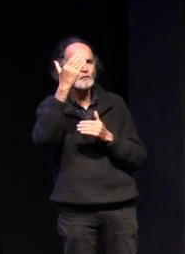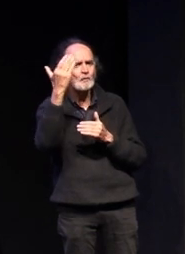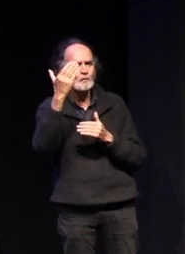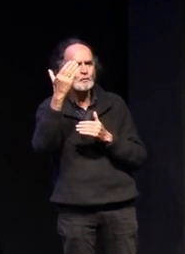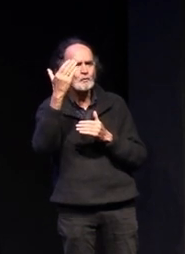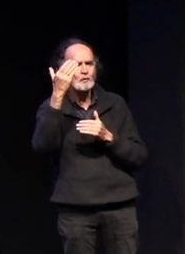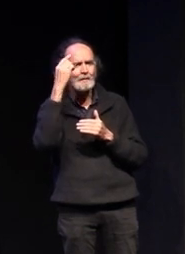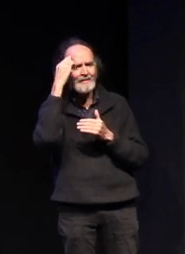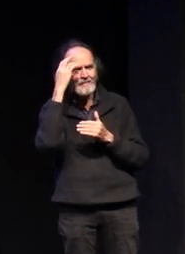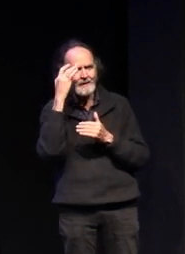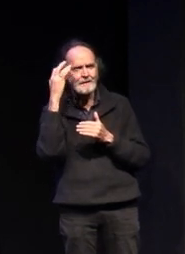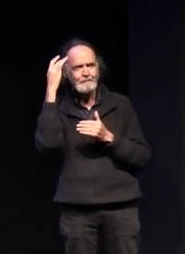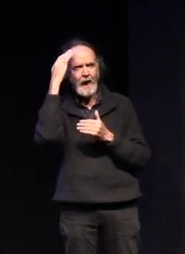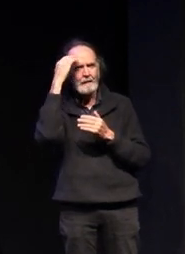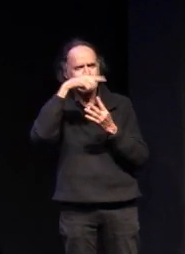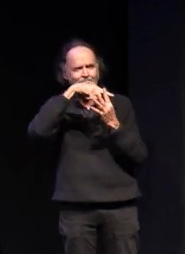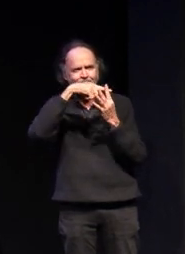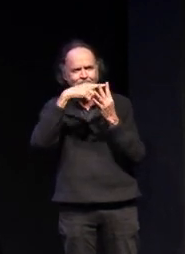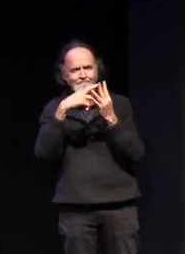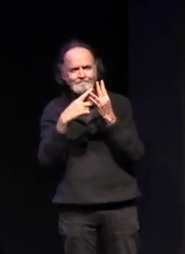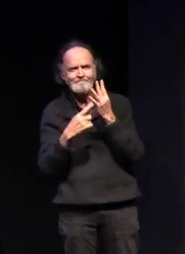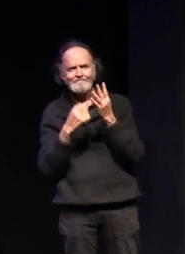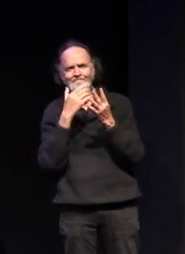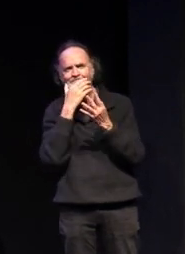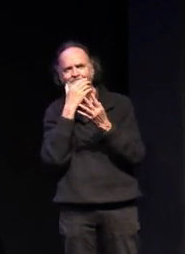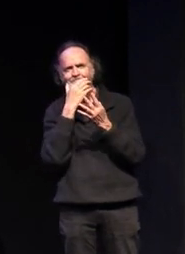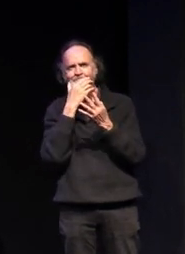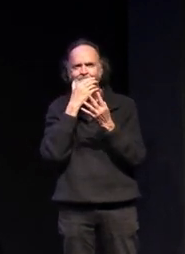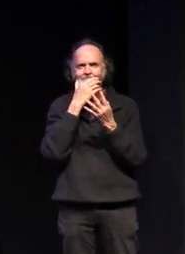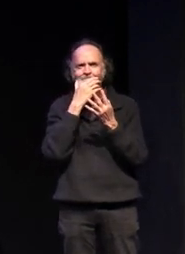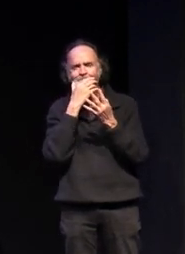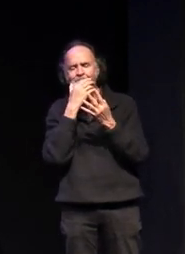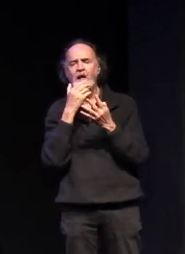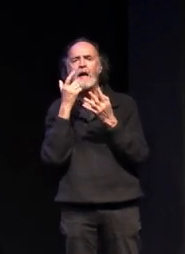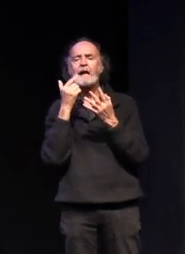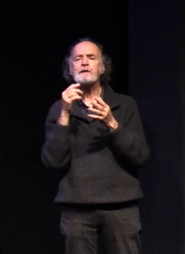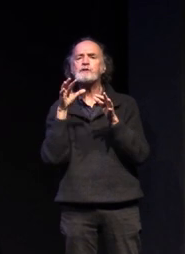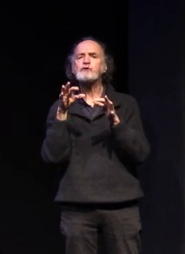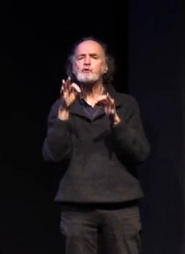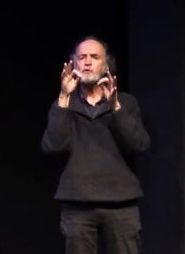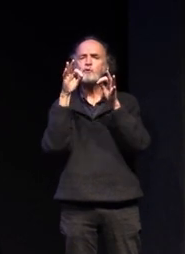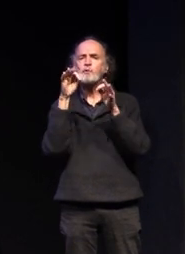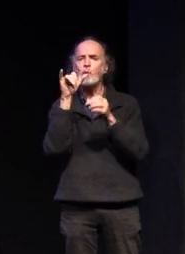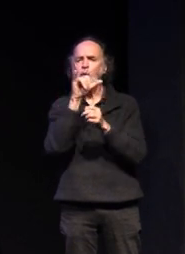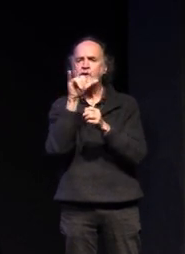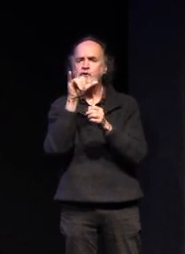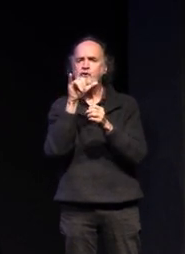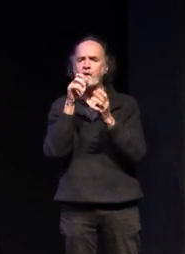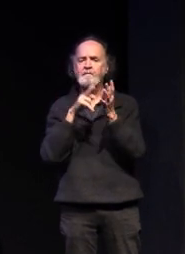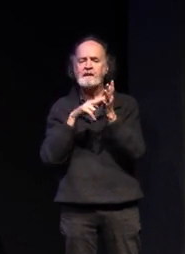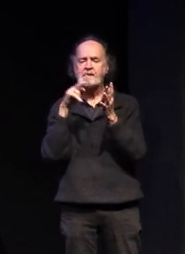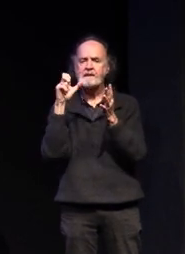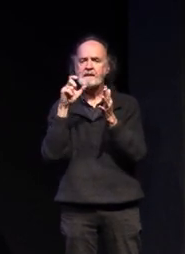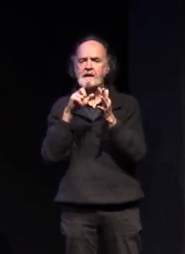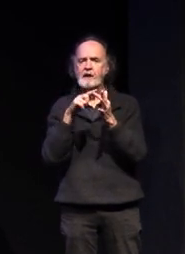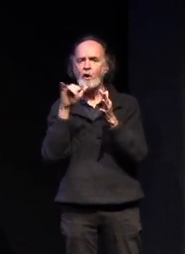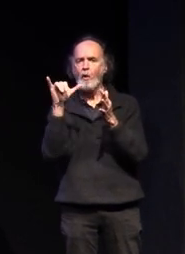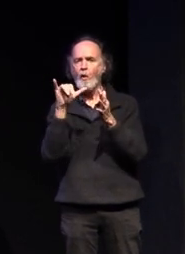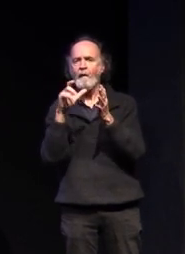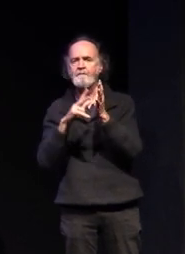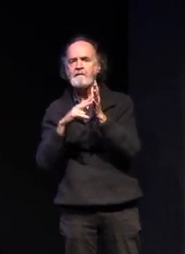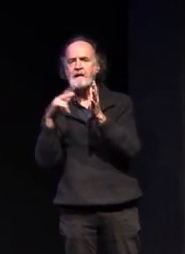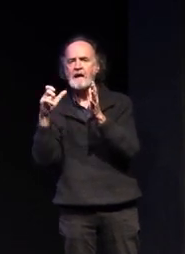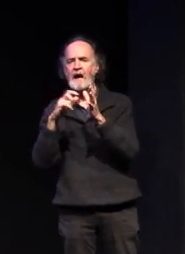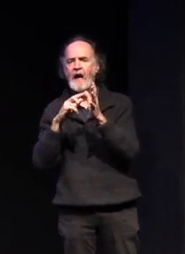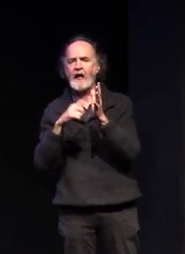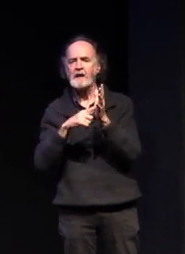considerations that we want you to go through in terms of choosing a vce or vcal we don't want you to think about what